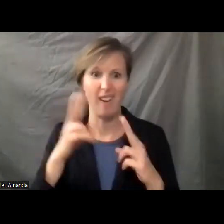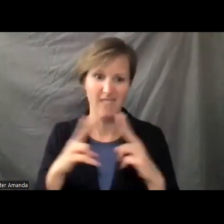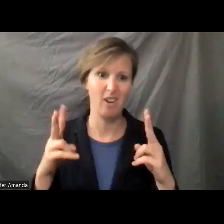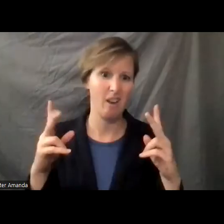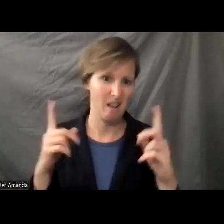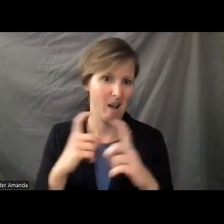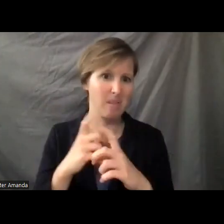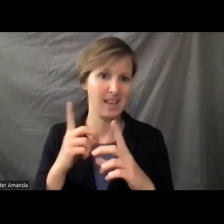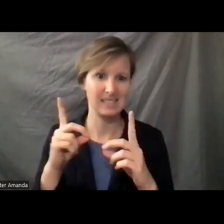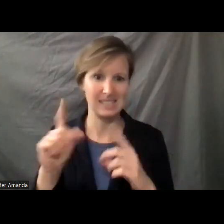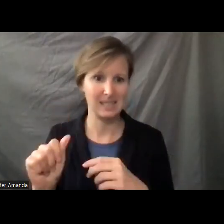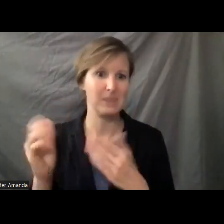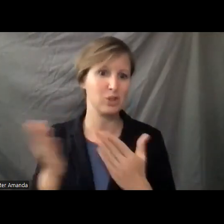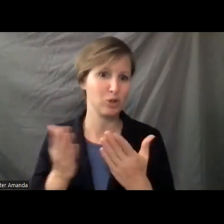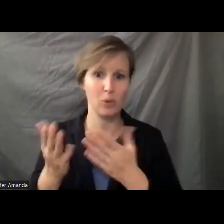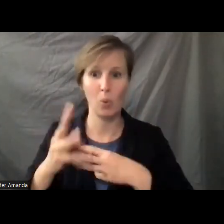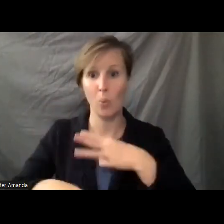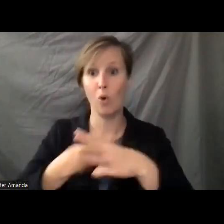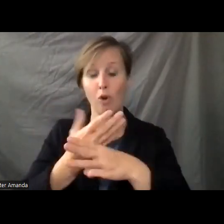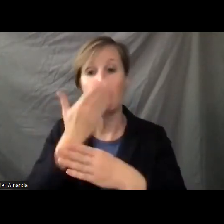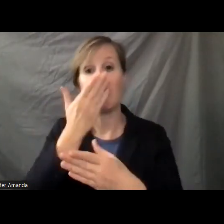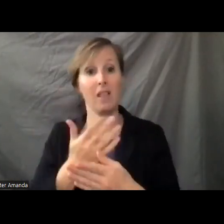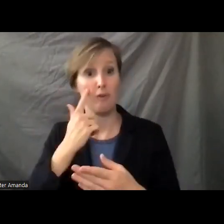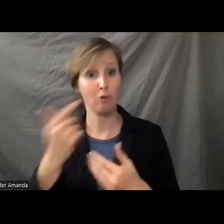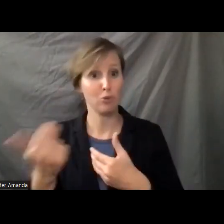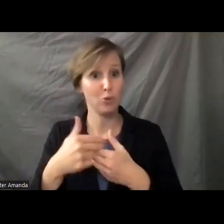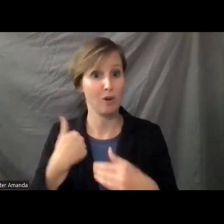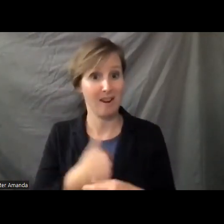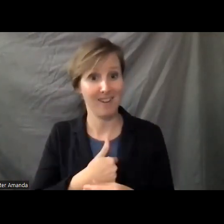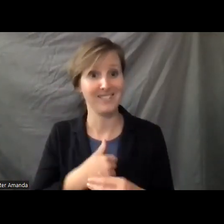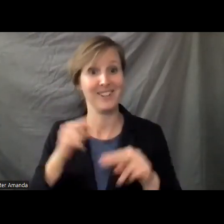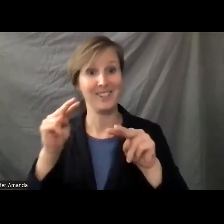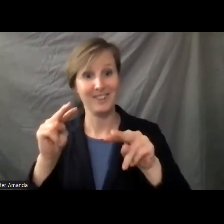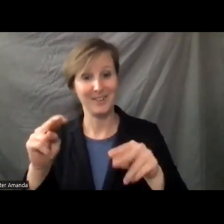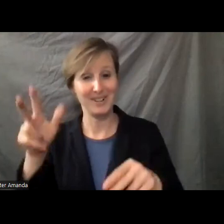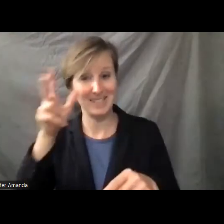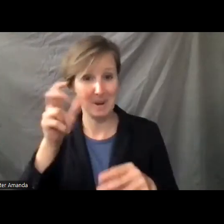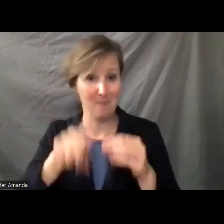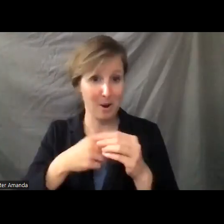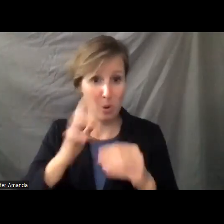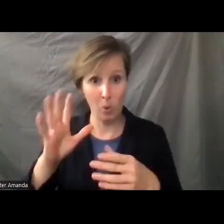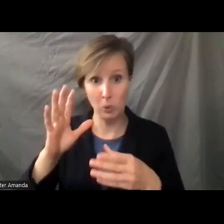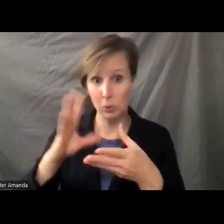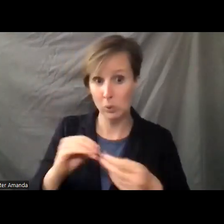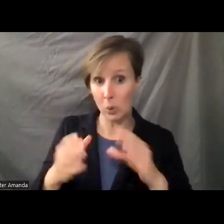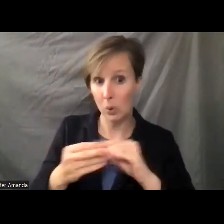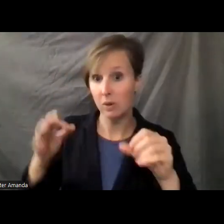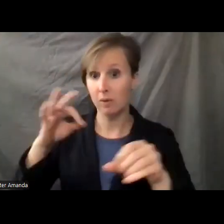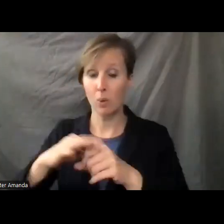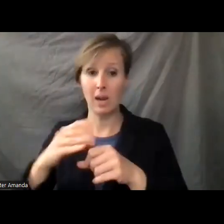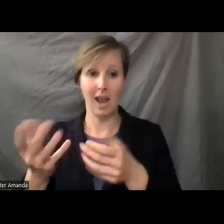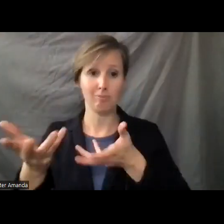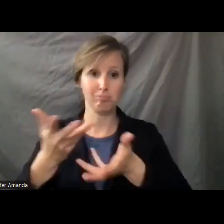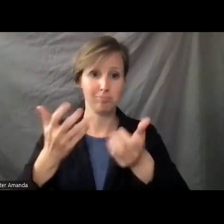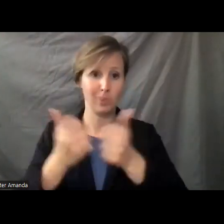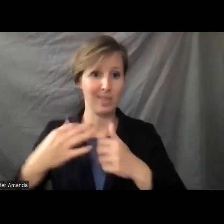services world. Thank you again to everybody for being with us, and we look forward to hearing your stories about voting and engaging with the candidates.